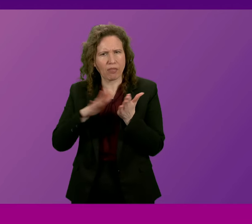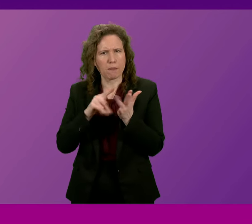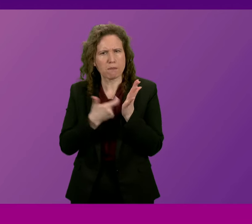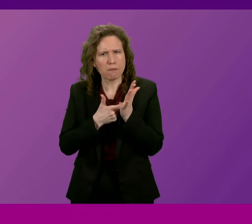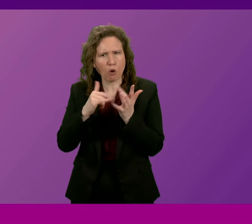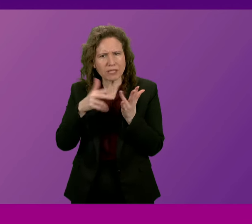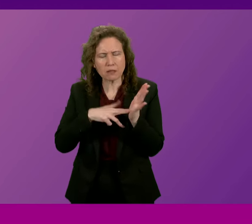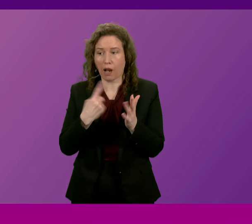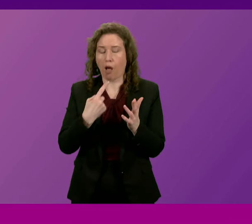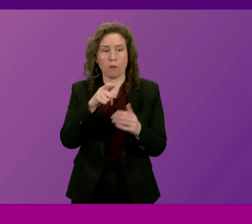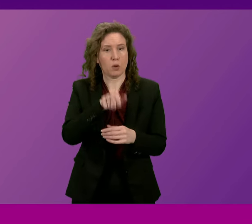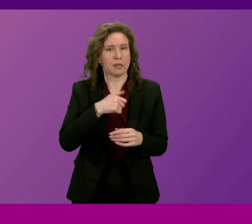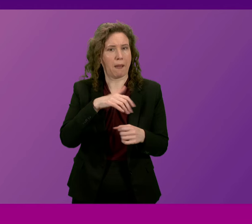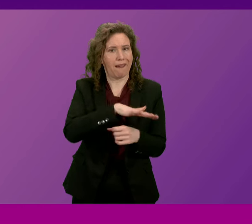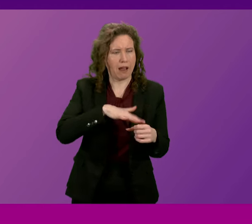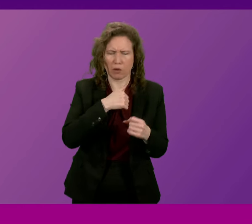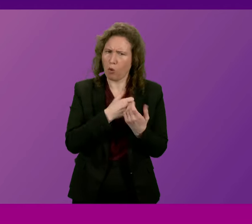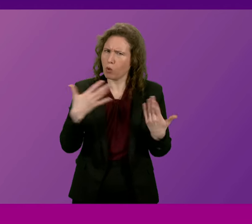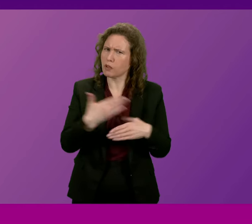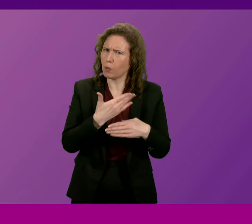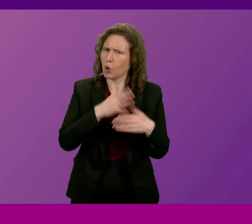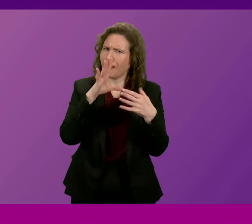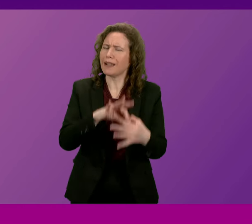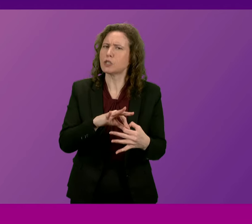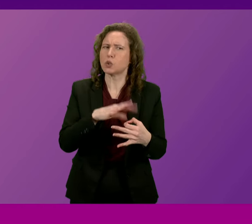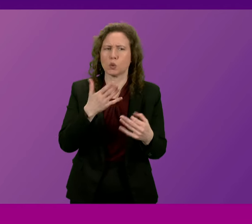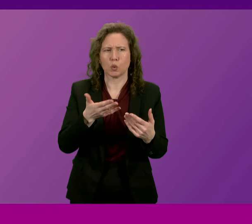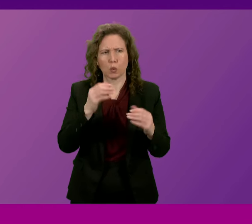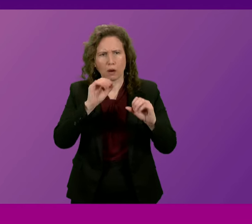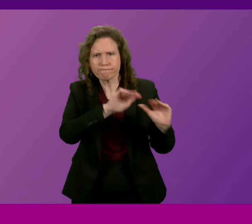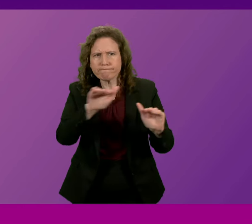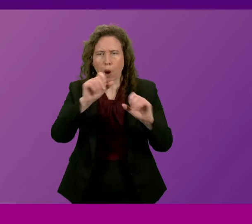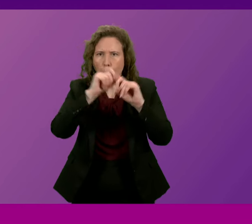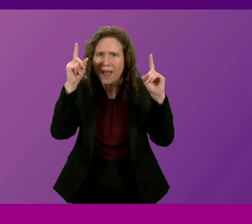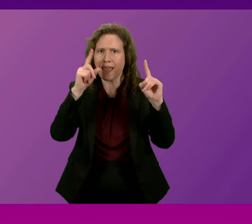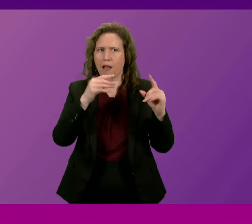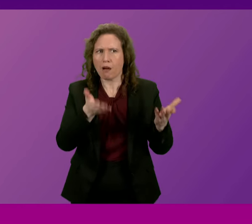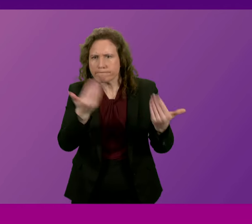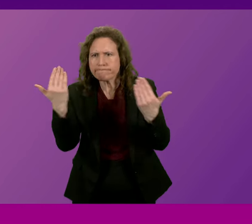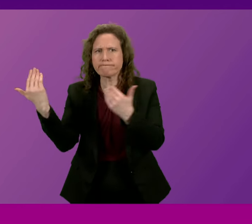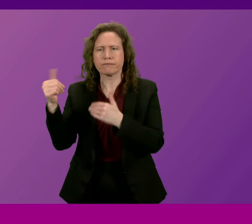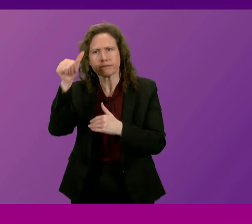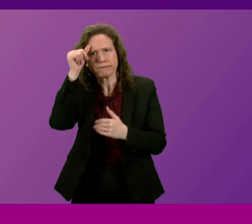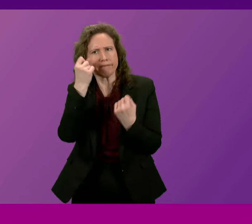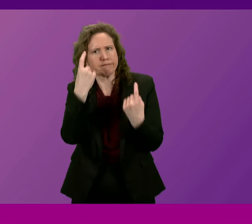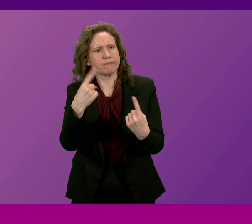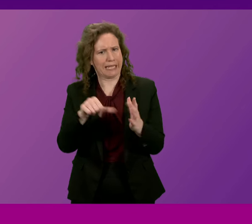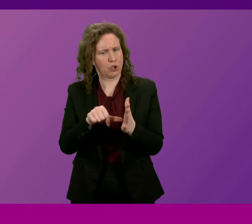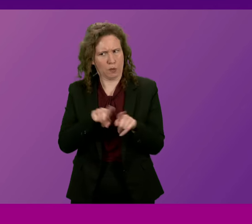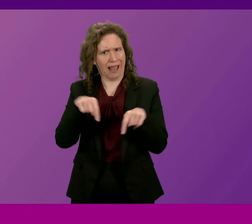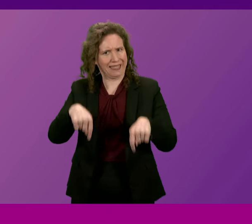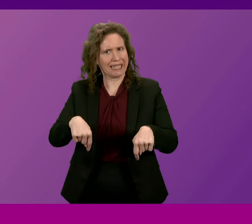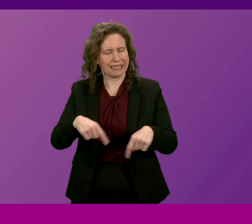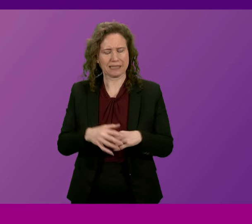constituents who has done significant work in relation to raising awareness about the very issues that Ros